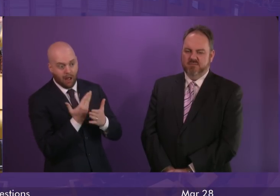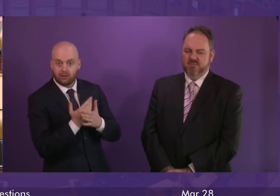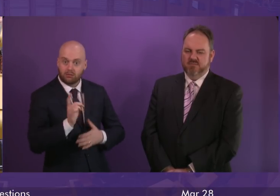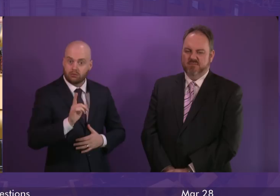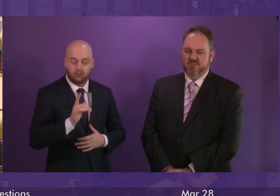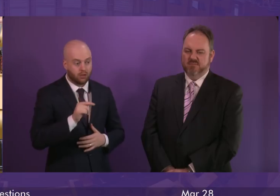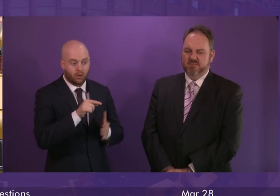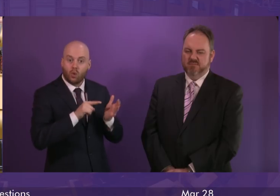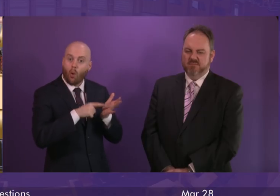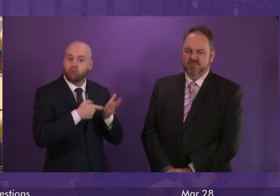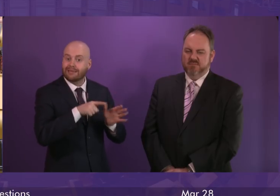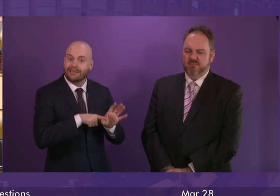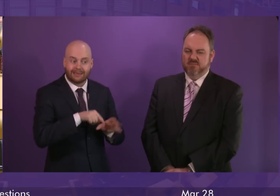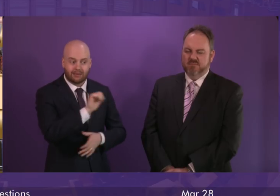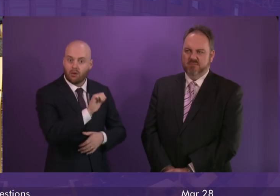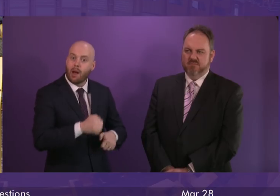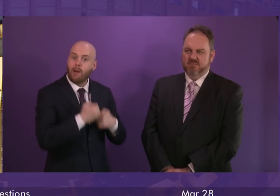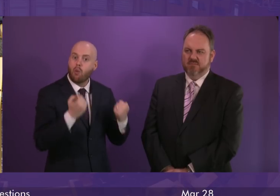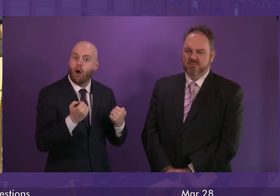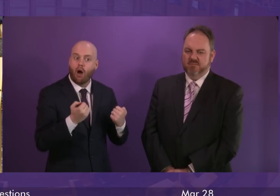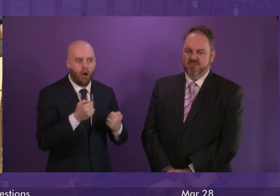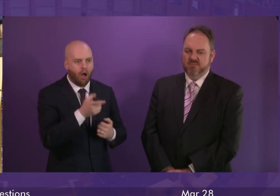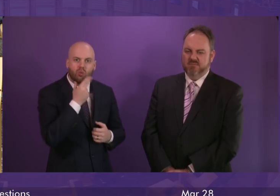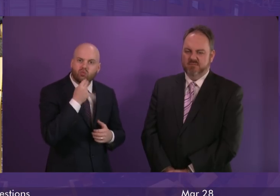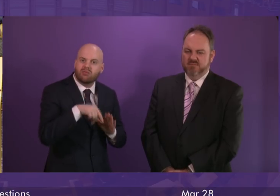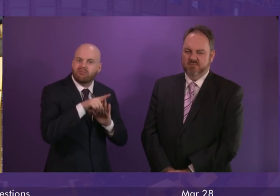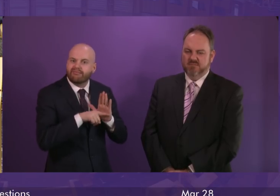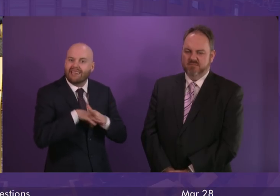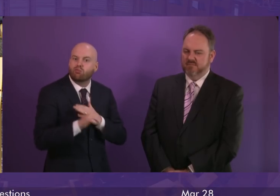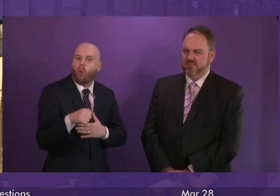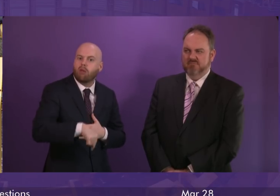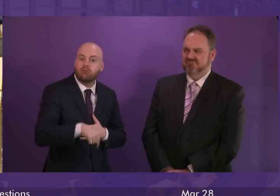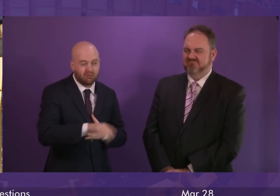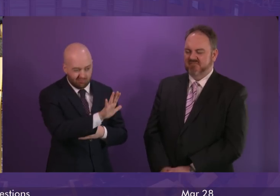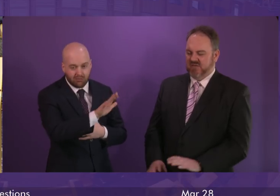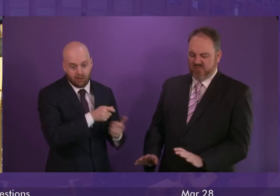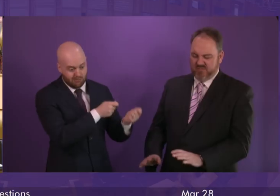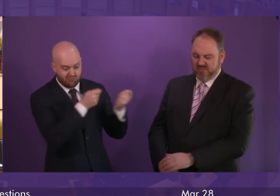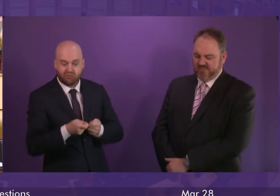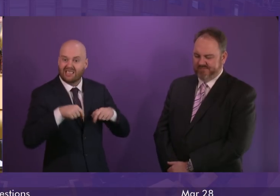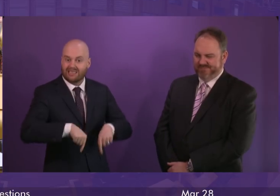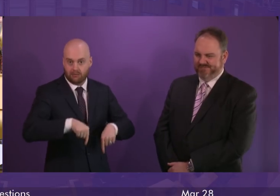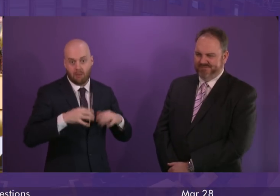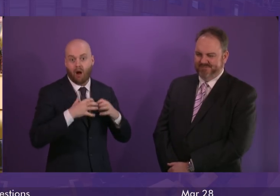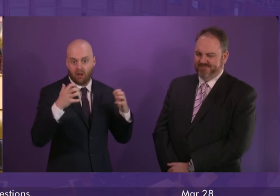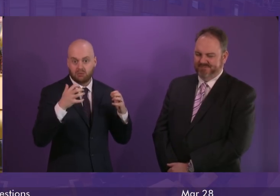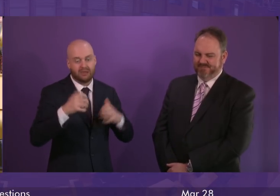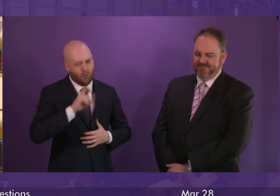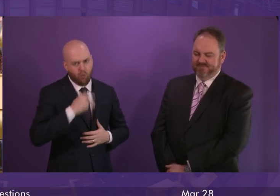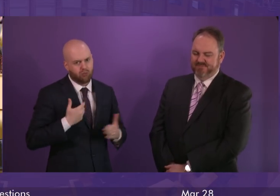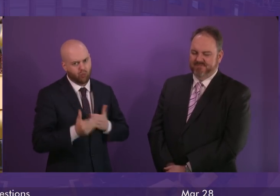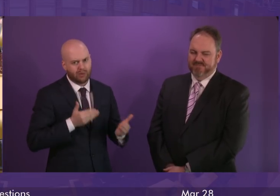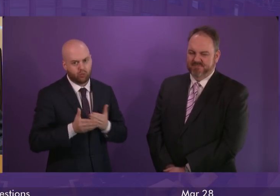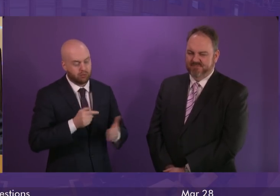using to impose these policies in Scotland are actually brought to this Parliament and the sooner Richard Leonard supports us in that